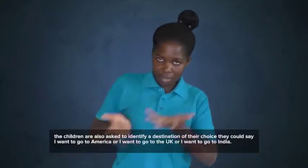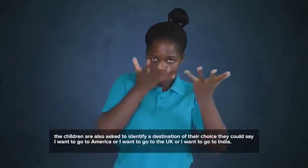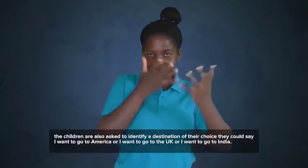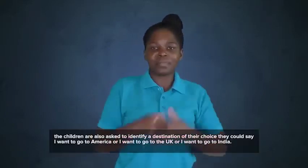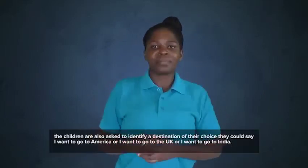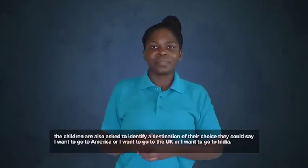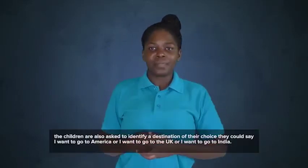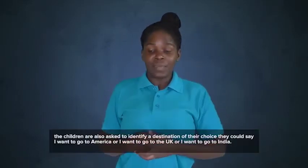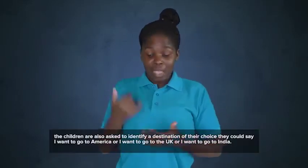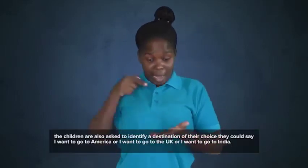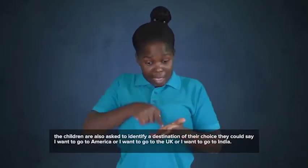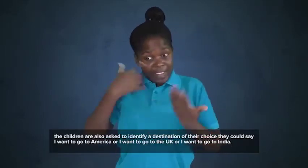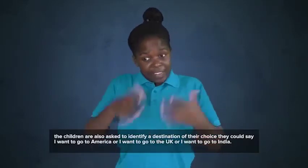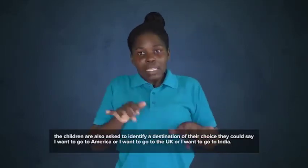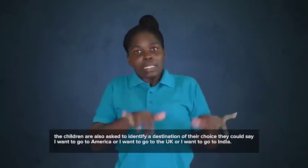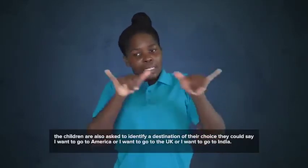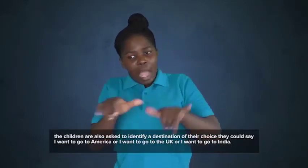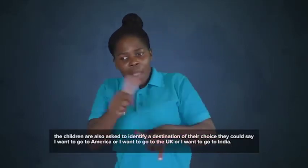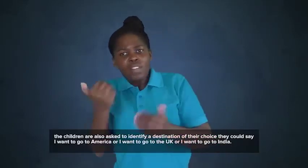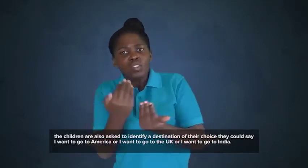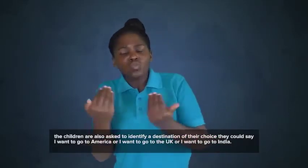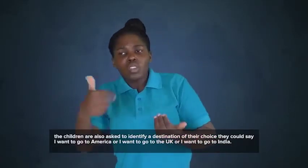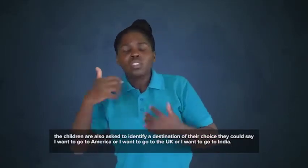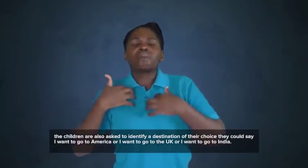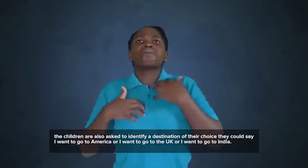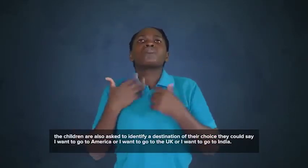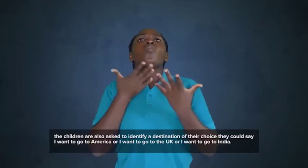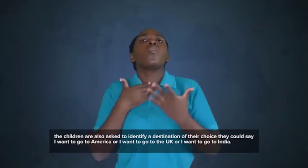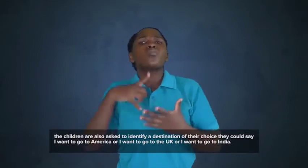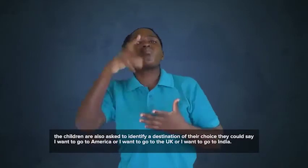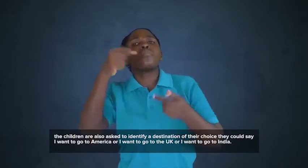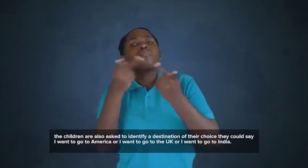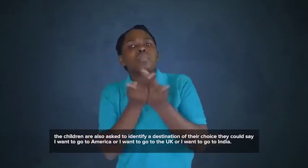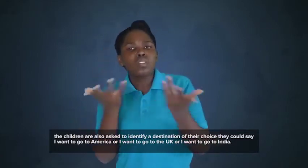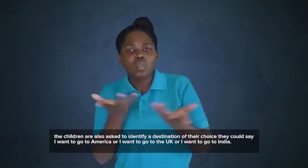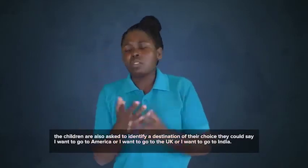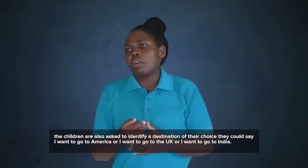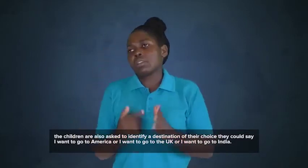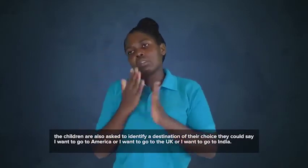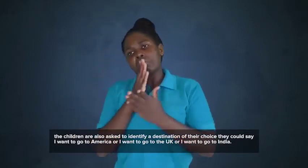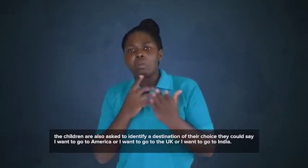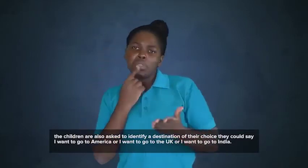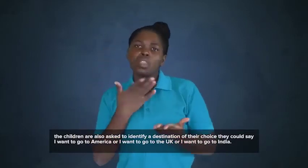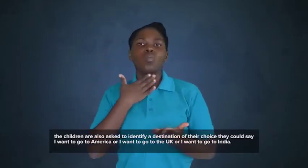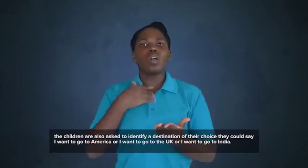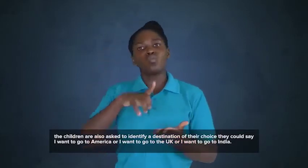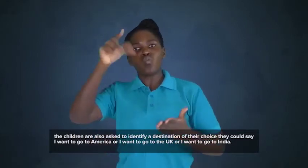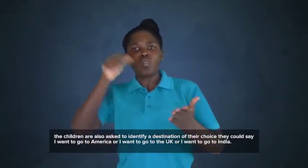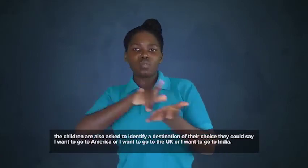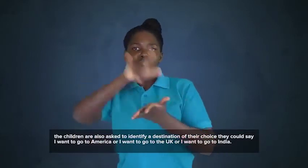So the children are also asked to identify a destination of their choice. They could say, want to go to America or I want to go to